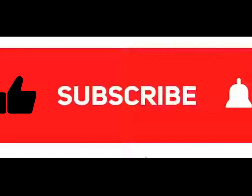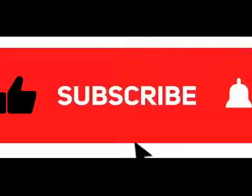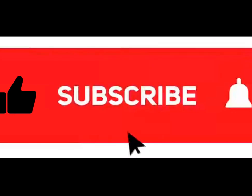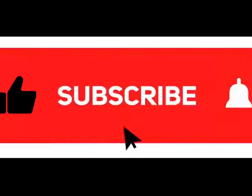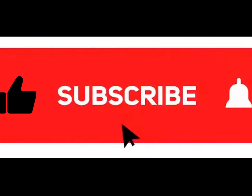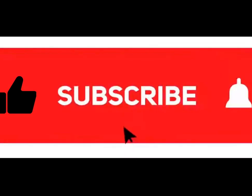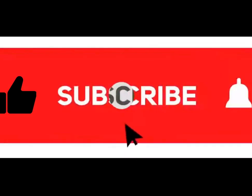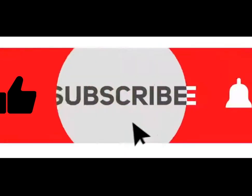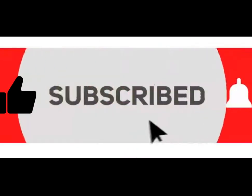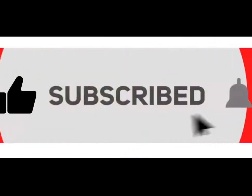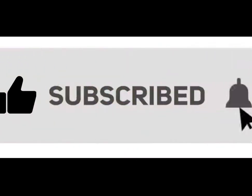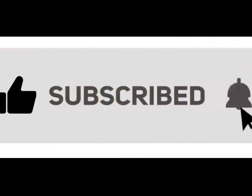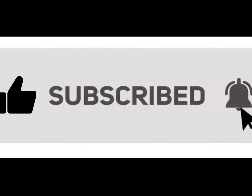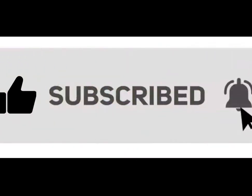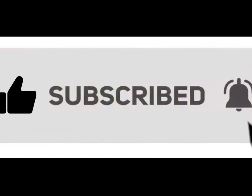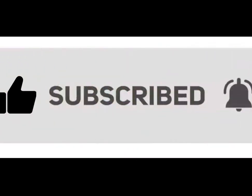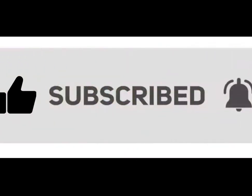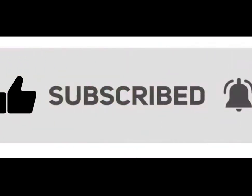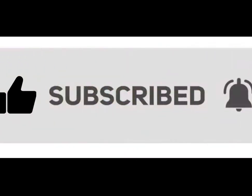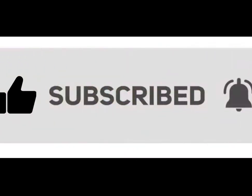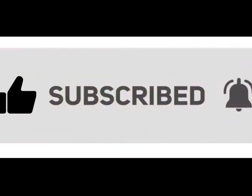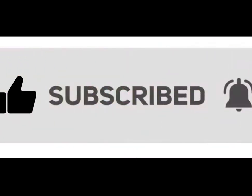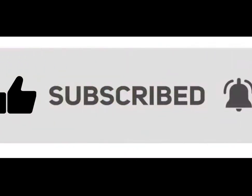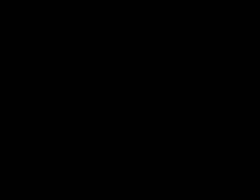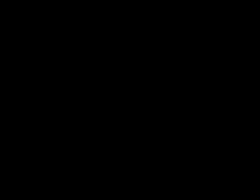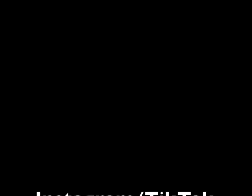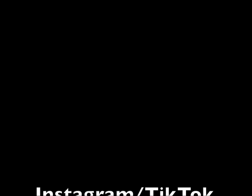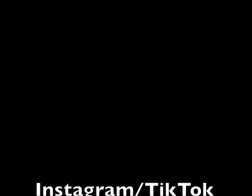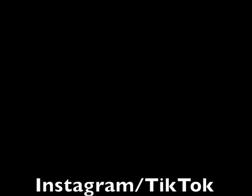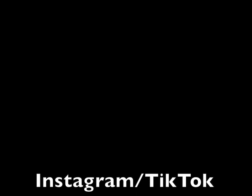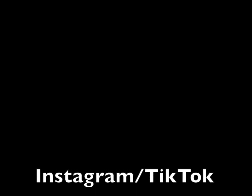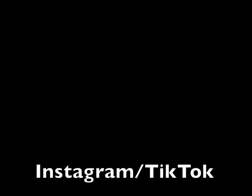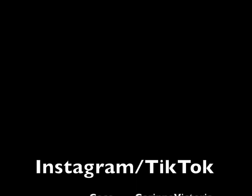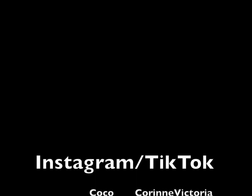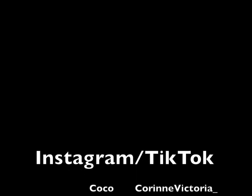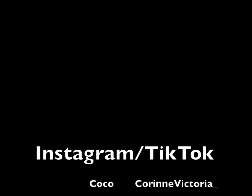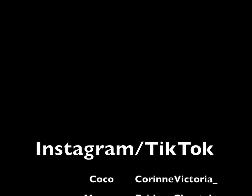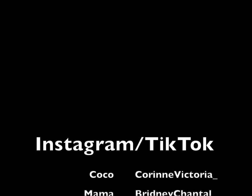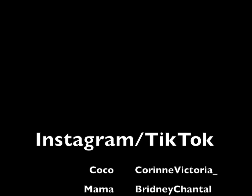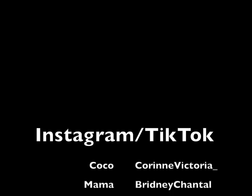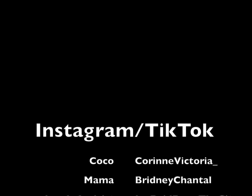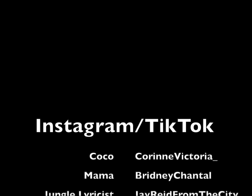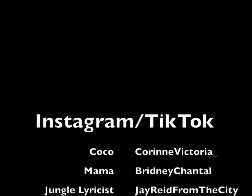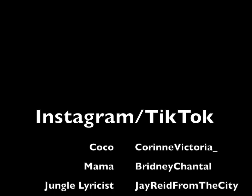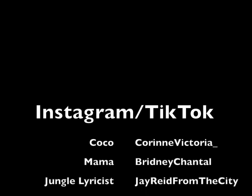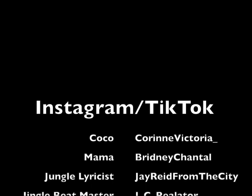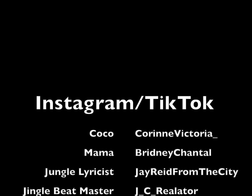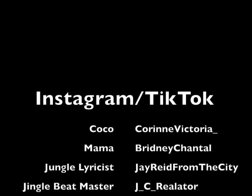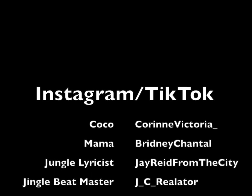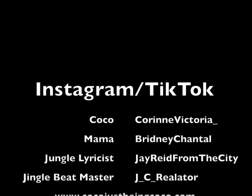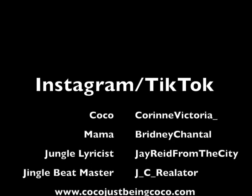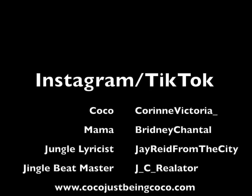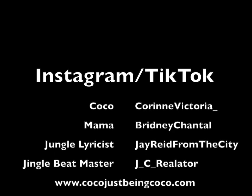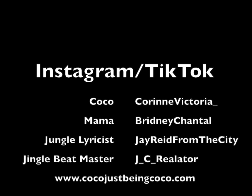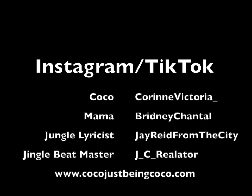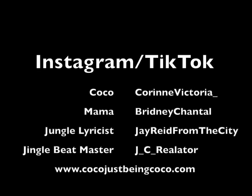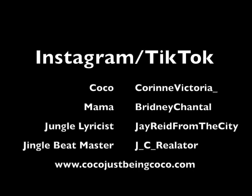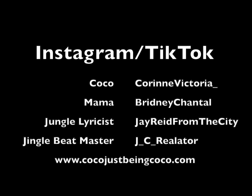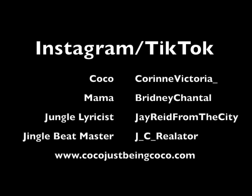Coco. You know that's a no-no. Every time we turn our heads, you're always into trouble. With pretty pigtails and a smile that makes us giggle.